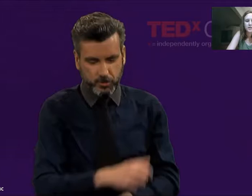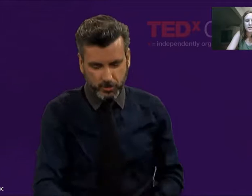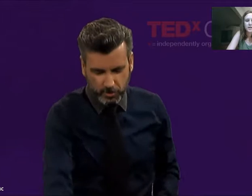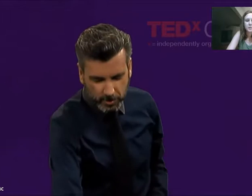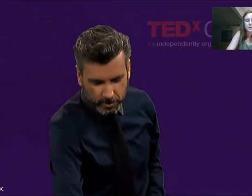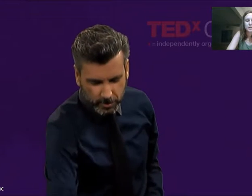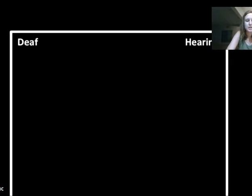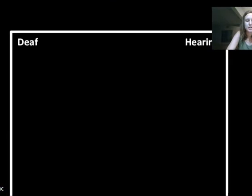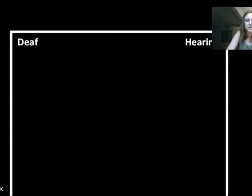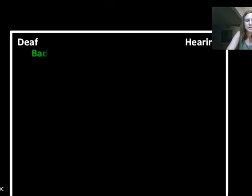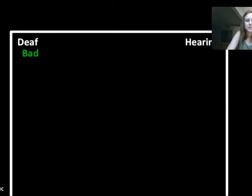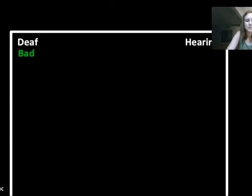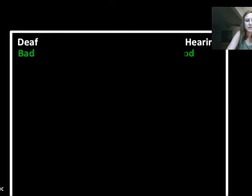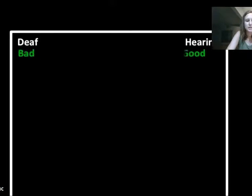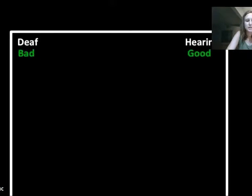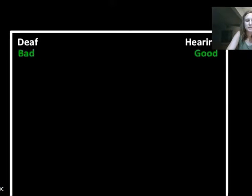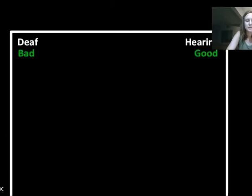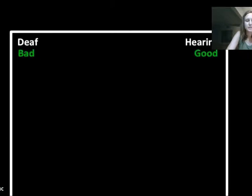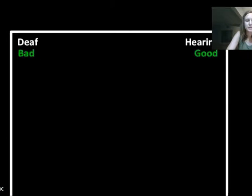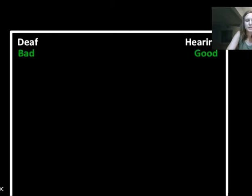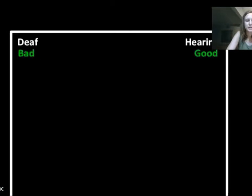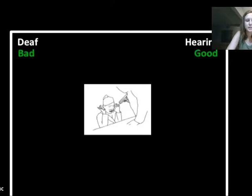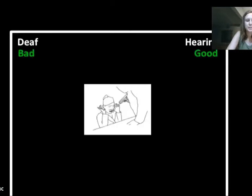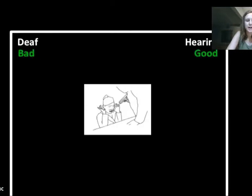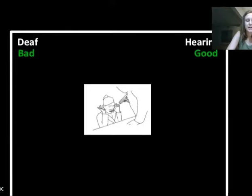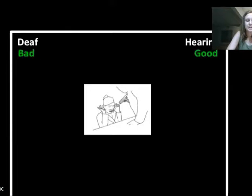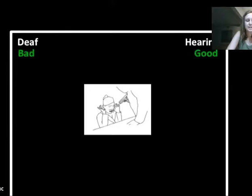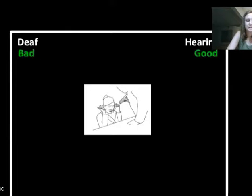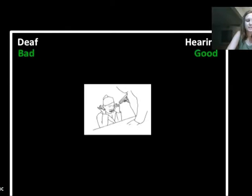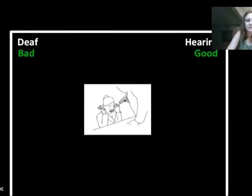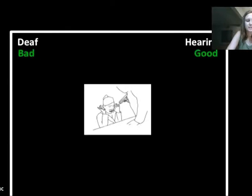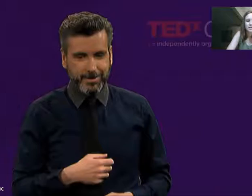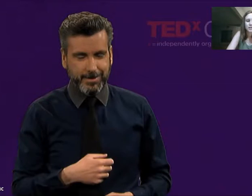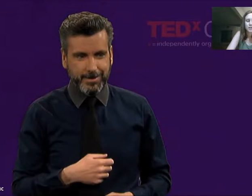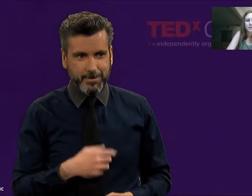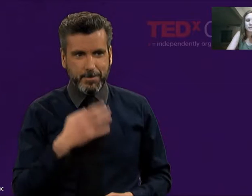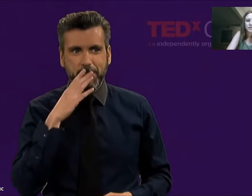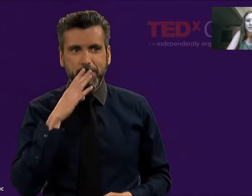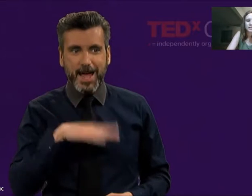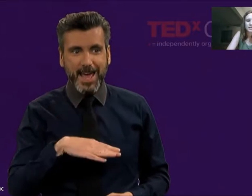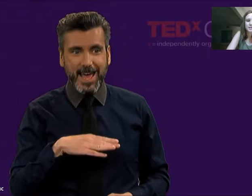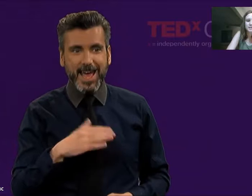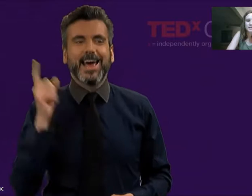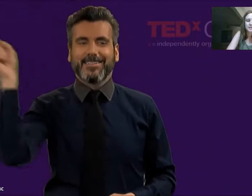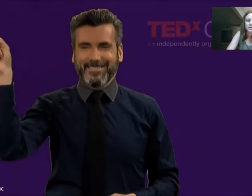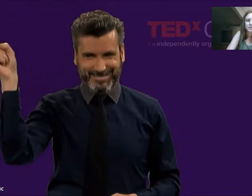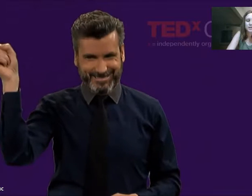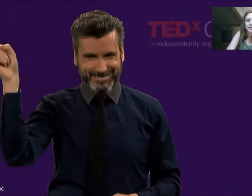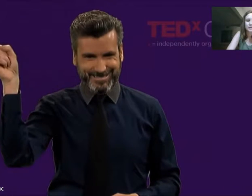Alright, now we're going to change it a little bit. The good and bad are going to be on opposite sides of the screen now.